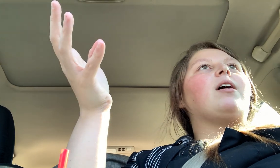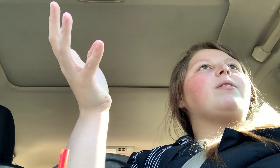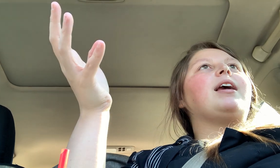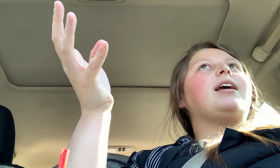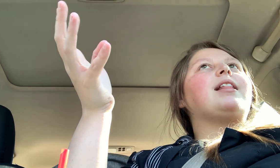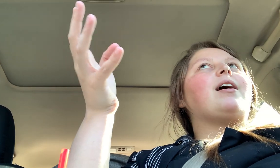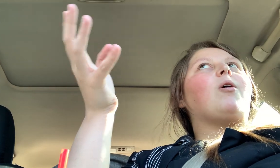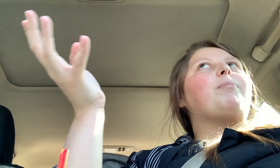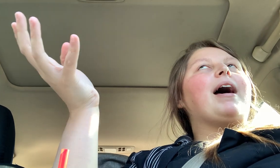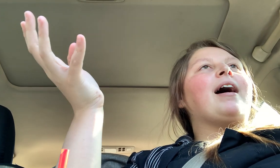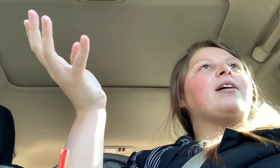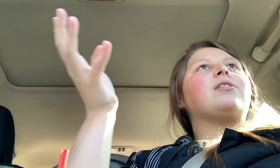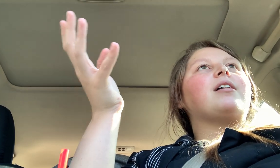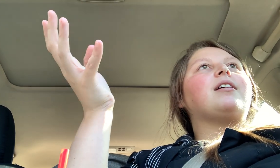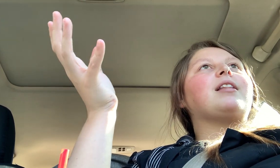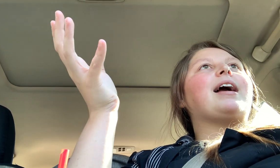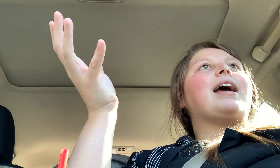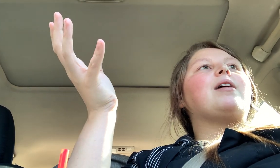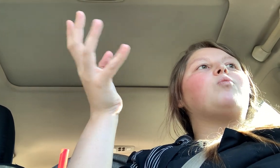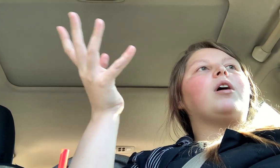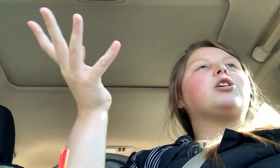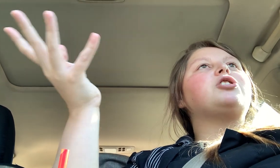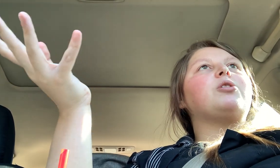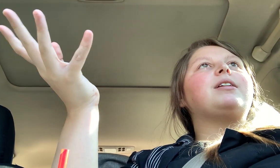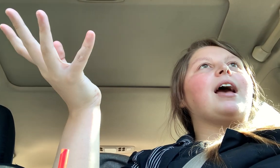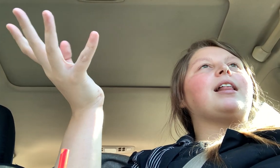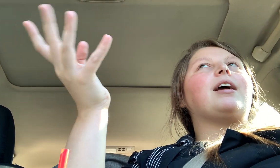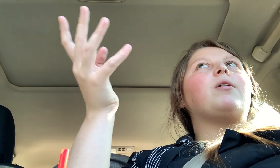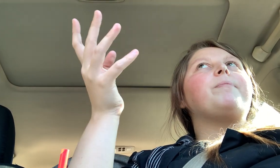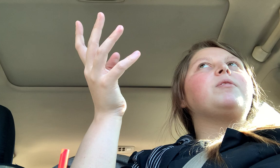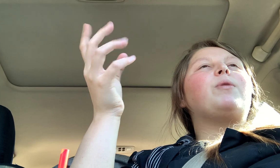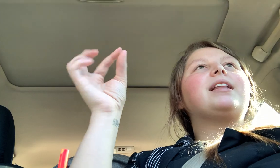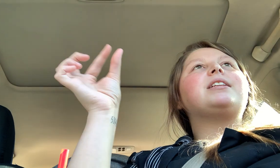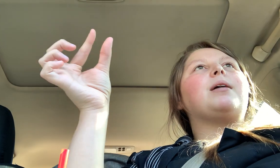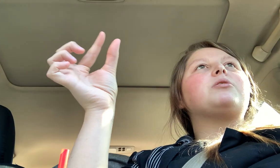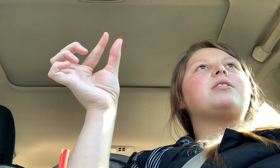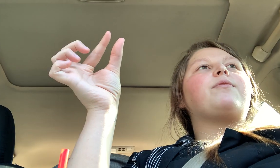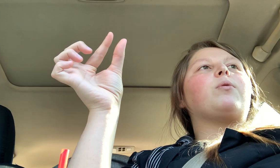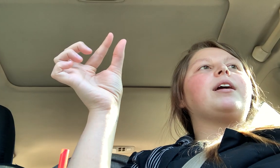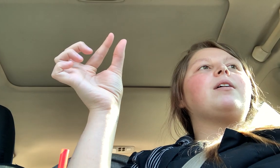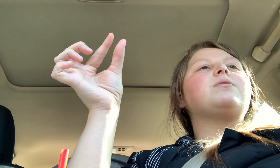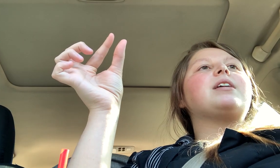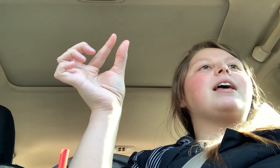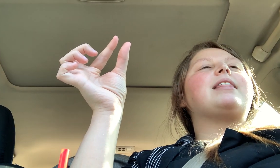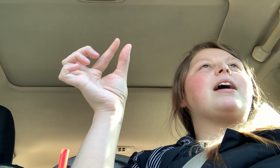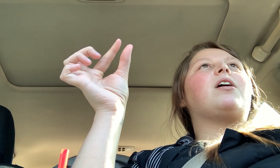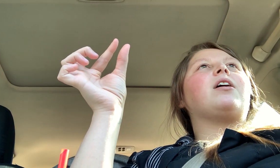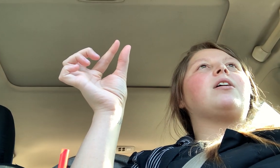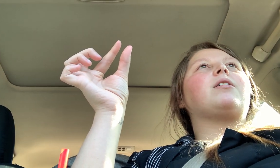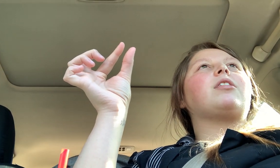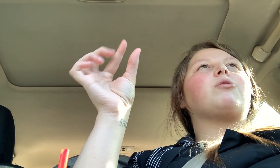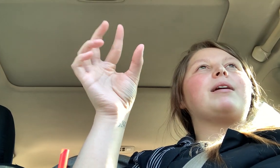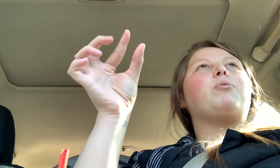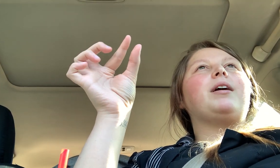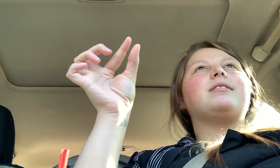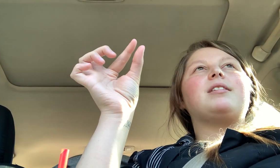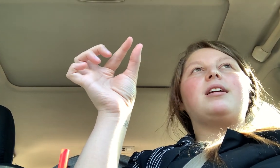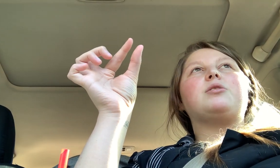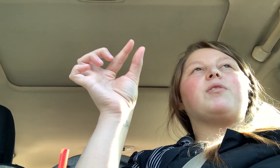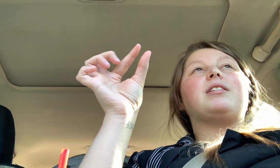don't eat like a whole bag or nothing. Like I eat one or two a day. Like we get the double stuffed Oreos and they are three points each for the